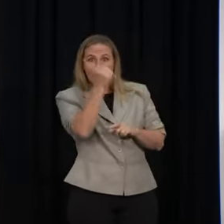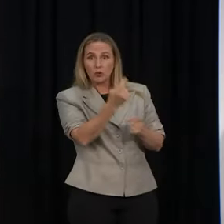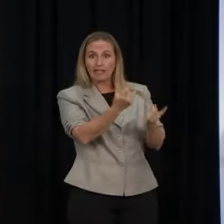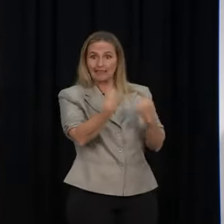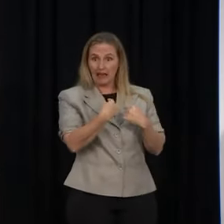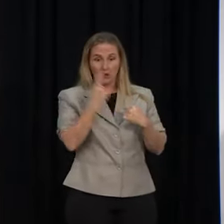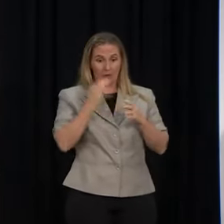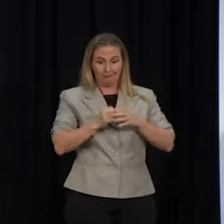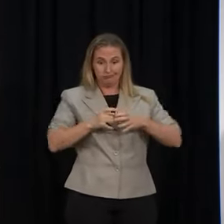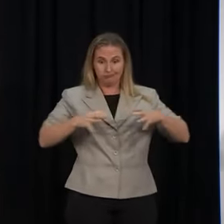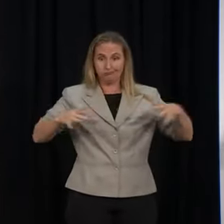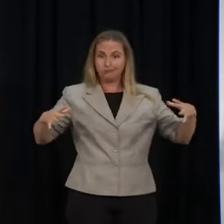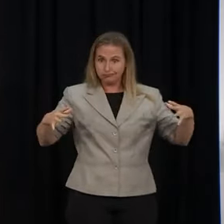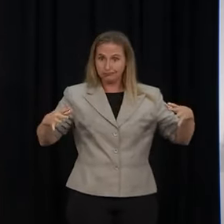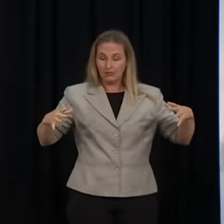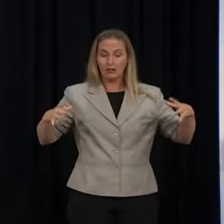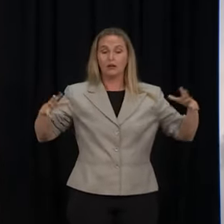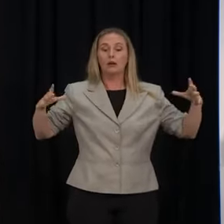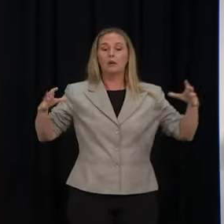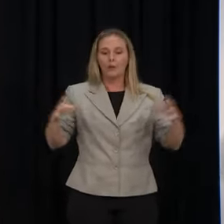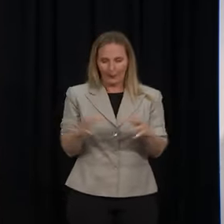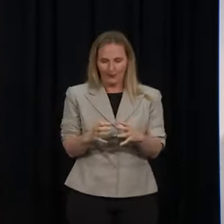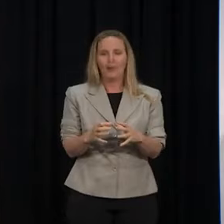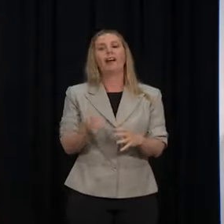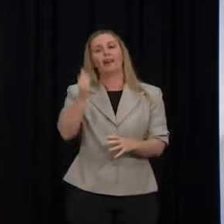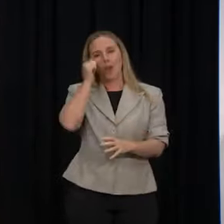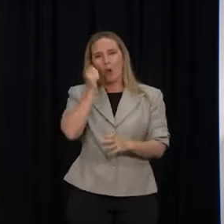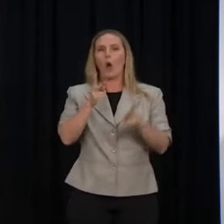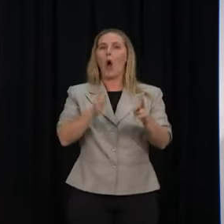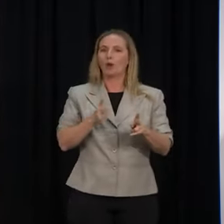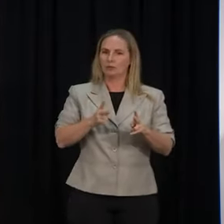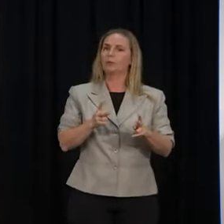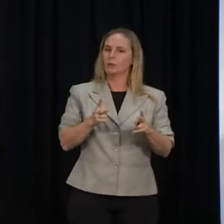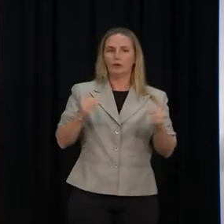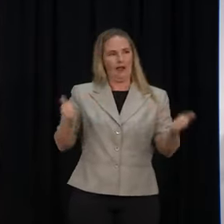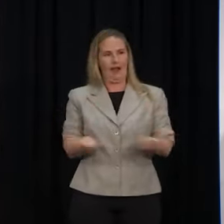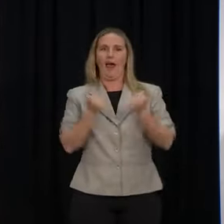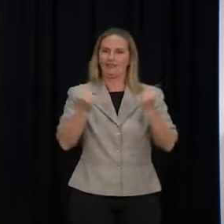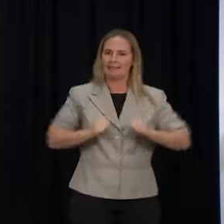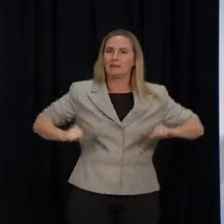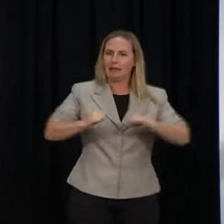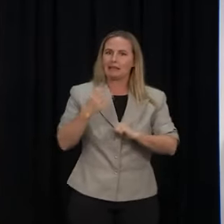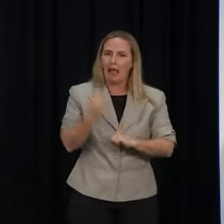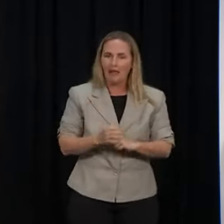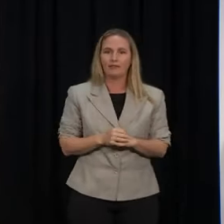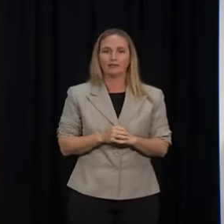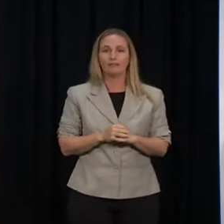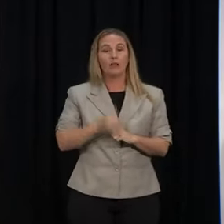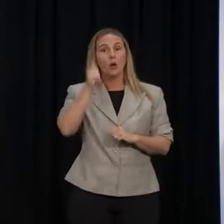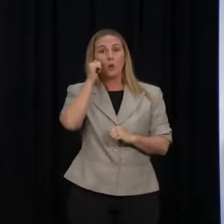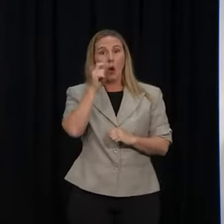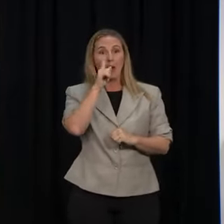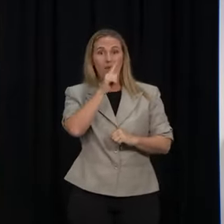side of a peak, and we know our hospitals have coped, and frankly, unfortunately, more of those unvaccinated